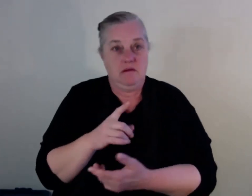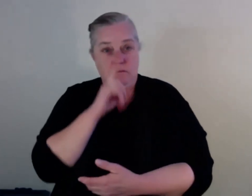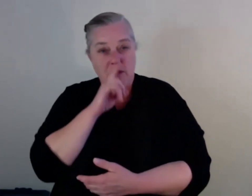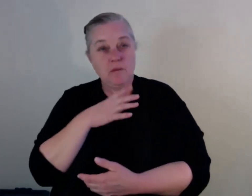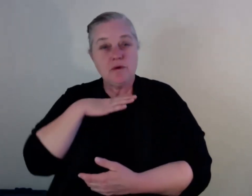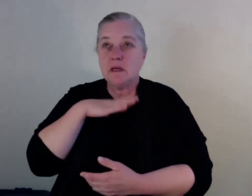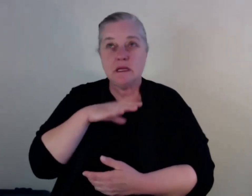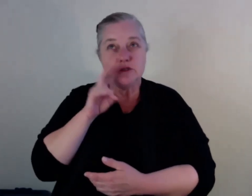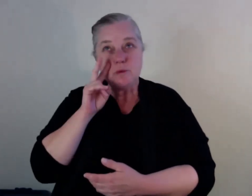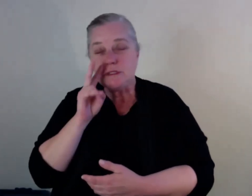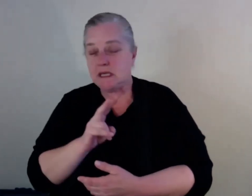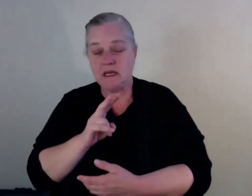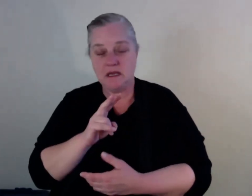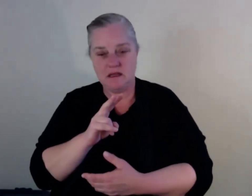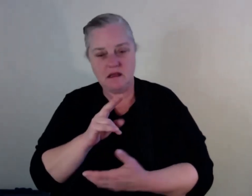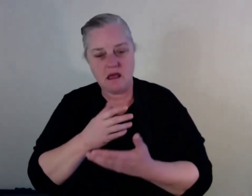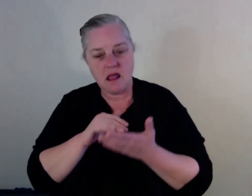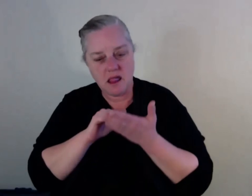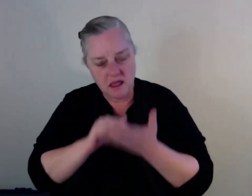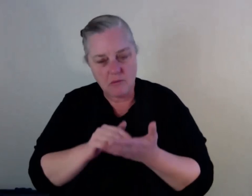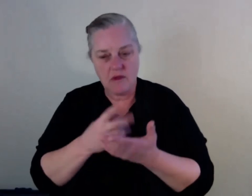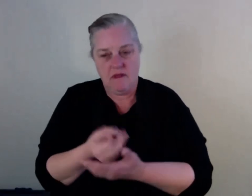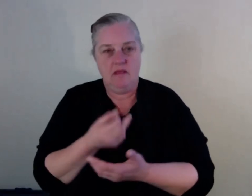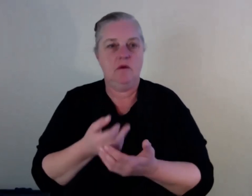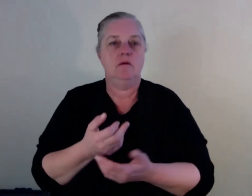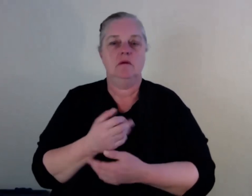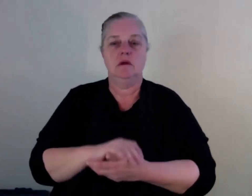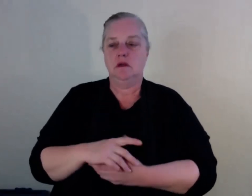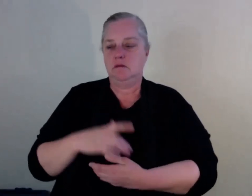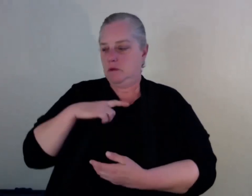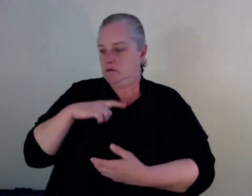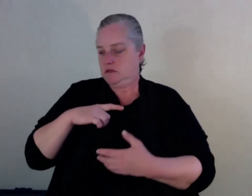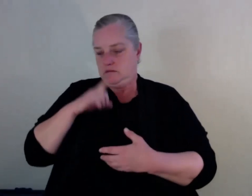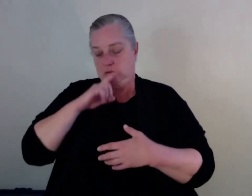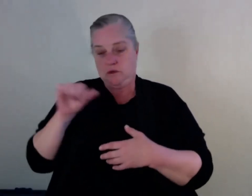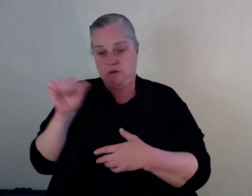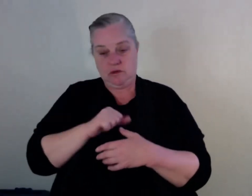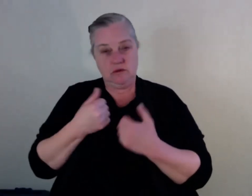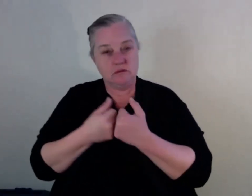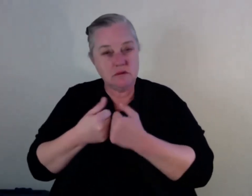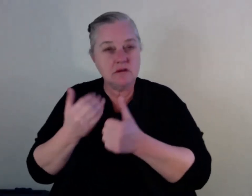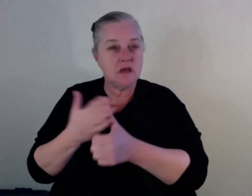up in all this stuff that's happening in their lives or, you know, being homeless or they're on parole or